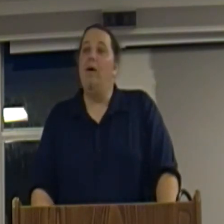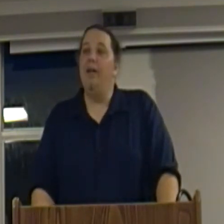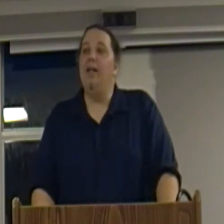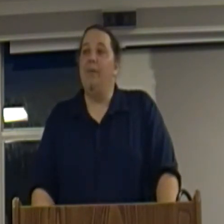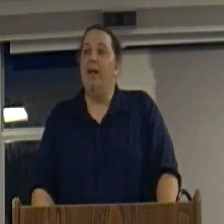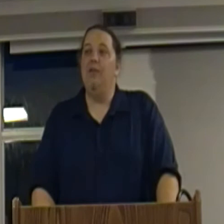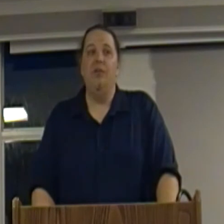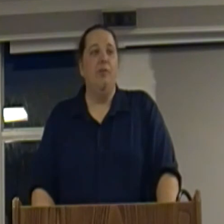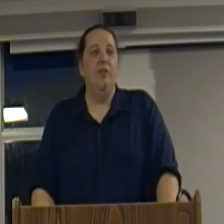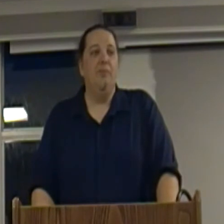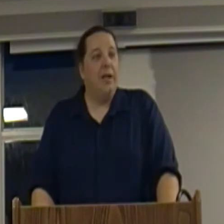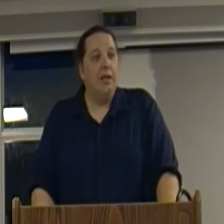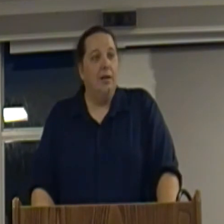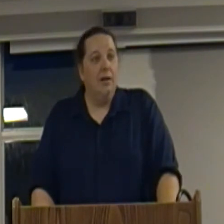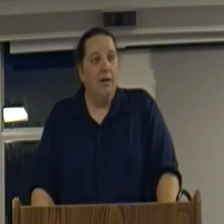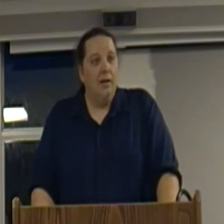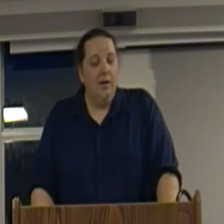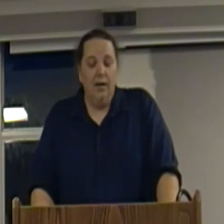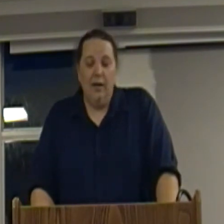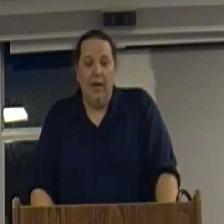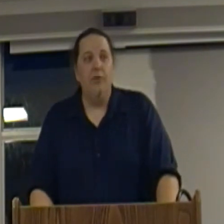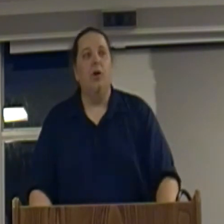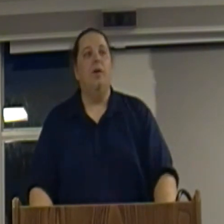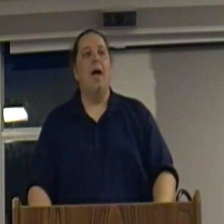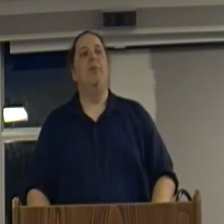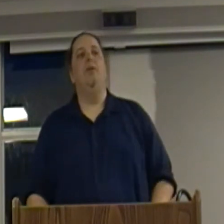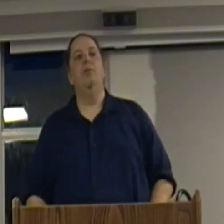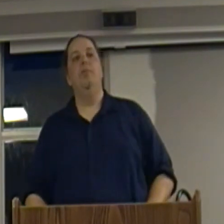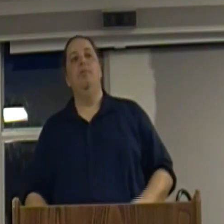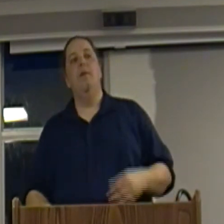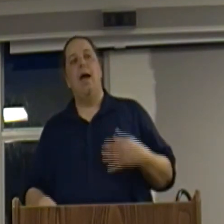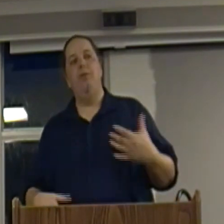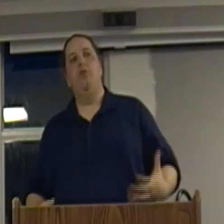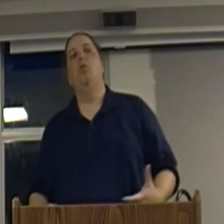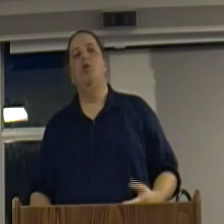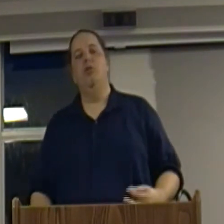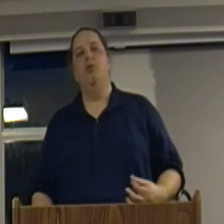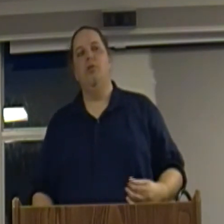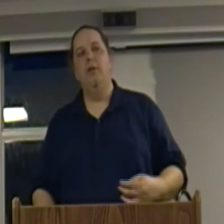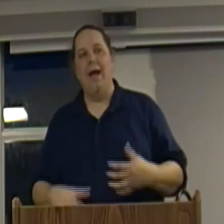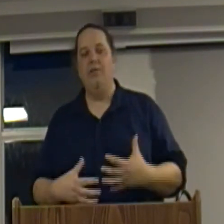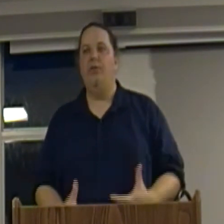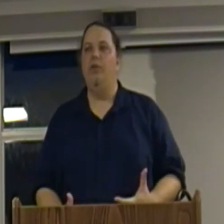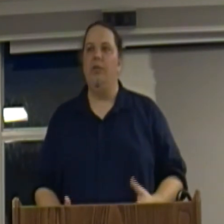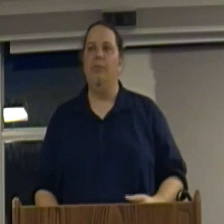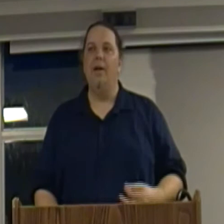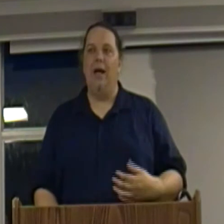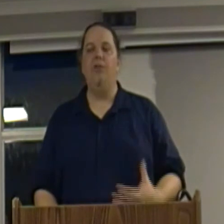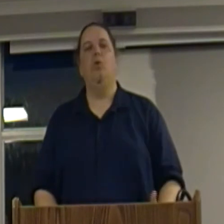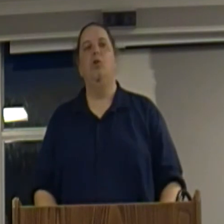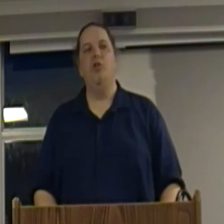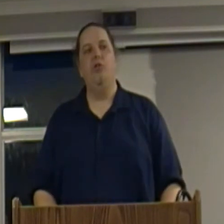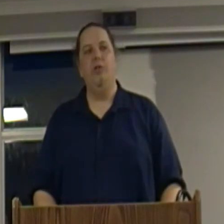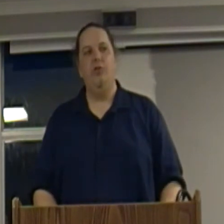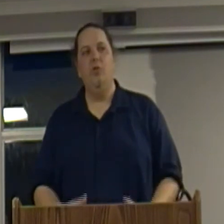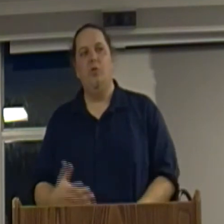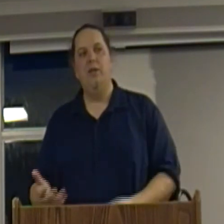well, how can I get my hands on some of this money? And so capitalism has its origins as a system has its origins in these two twin